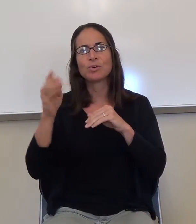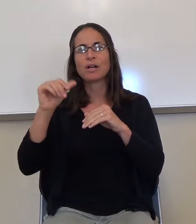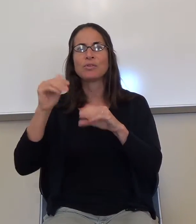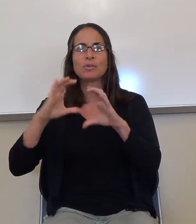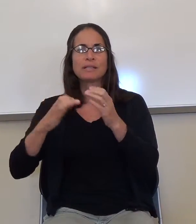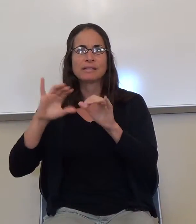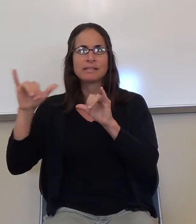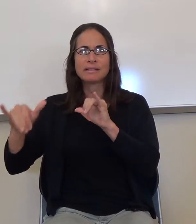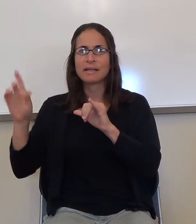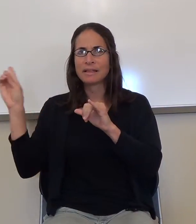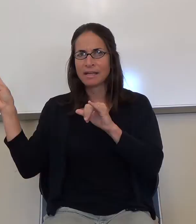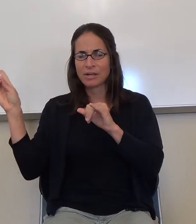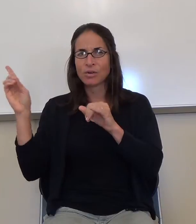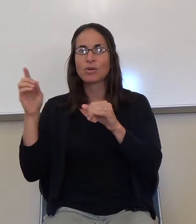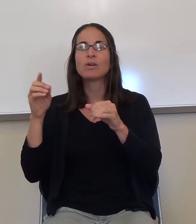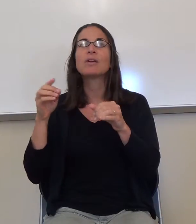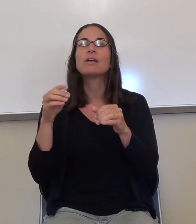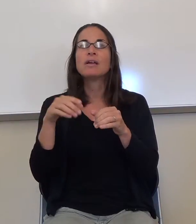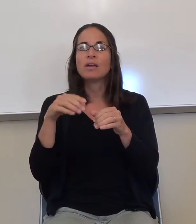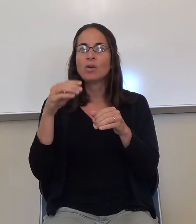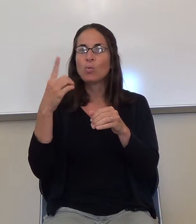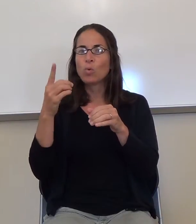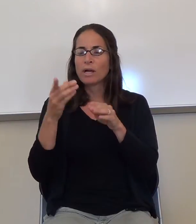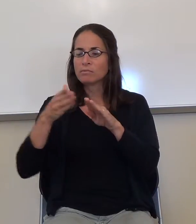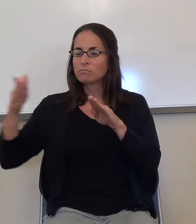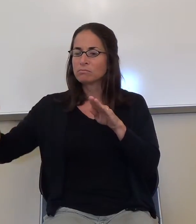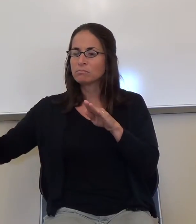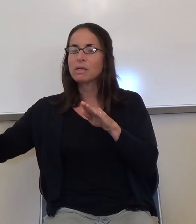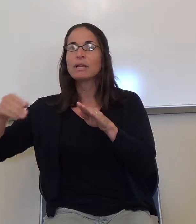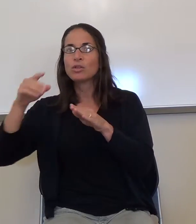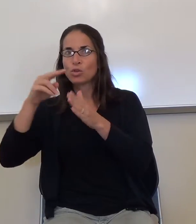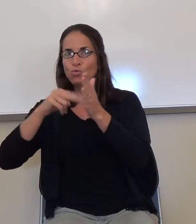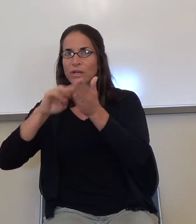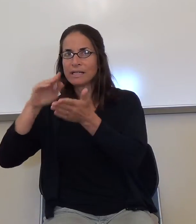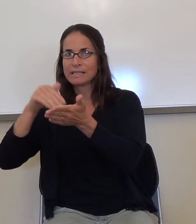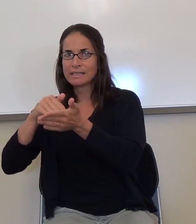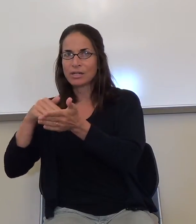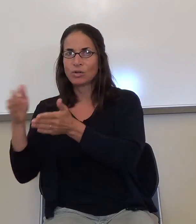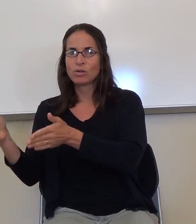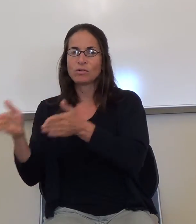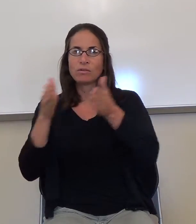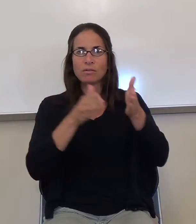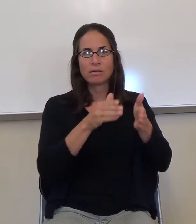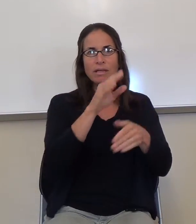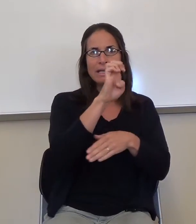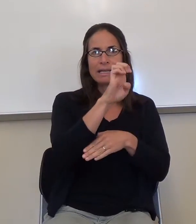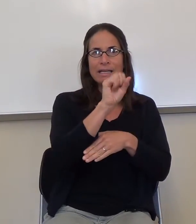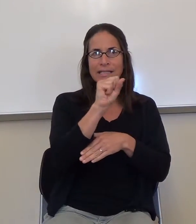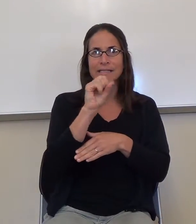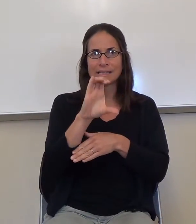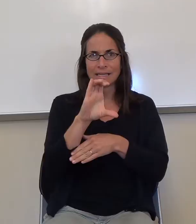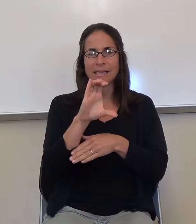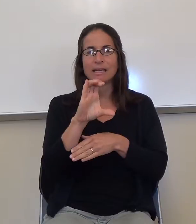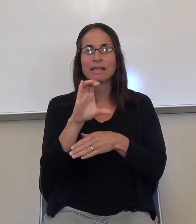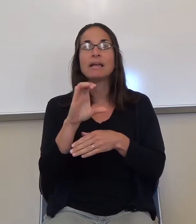Center. That's the RC. The other side is the English Center. Two different staffs, many more people in the English Center.